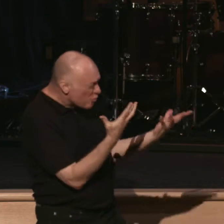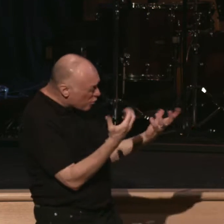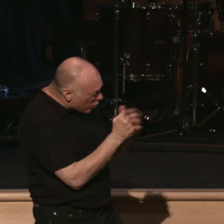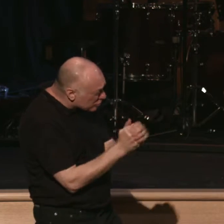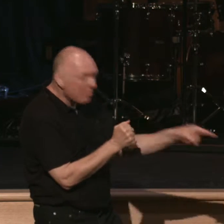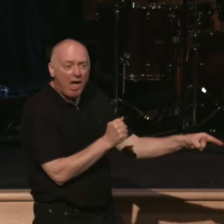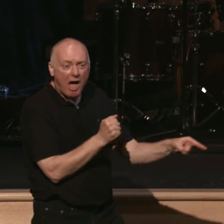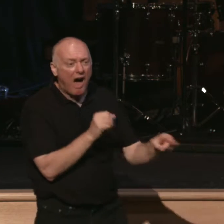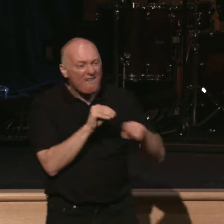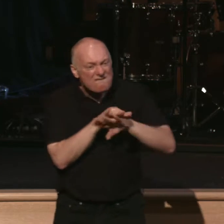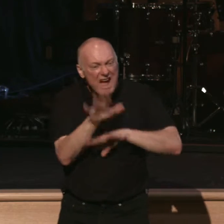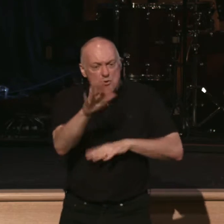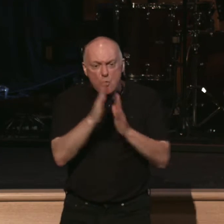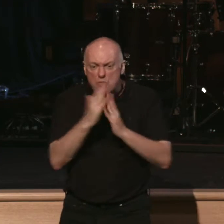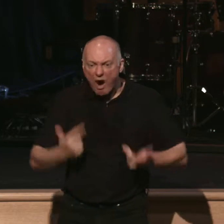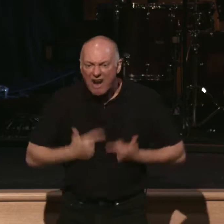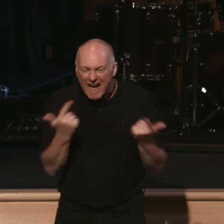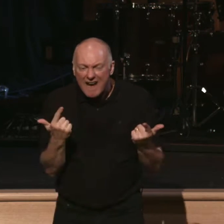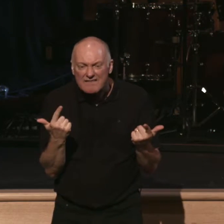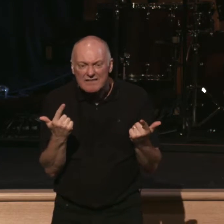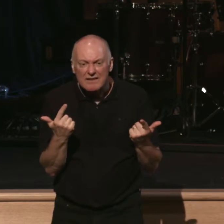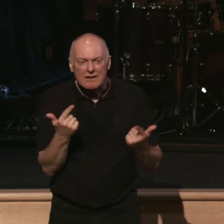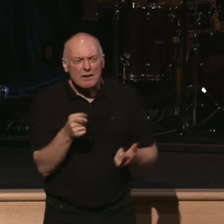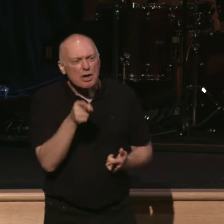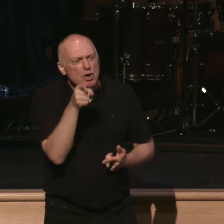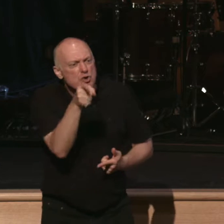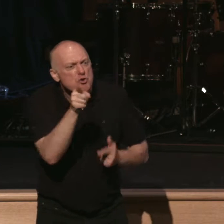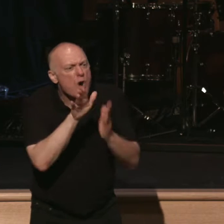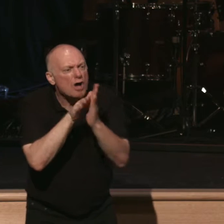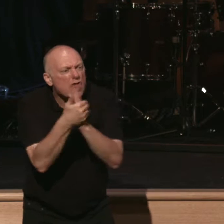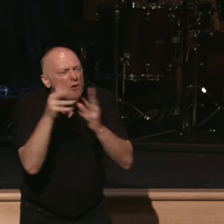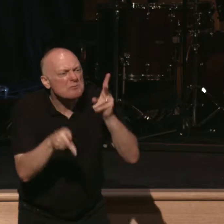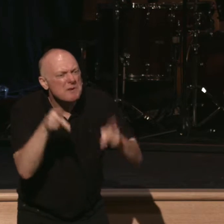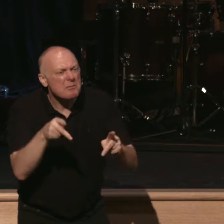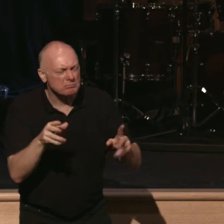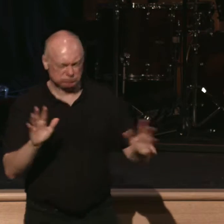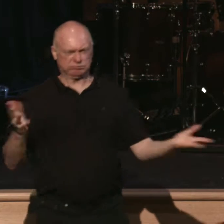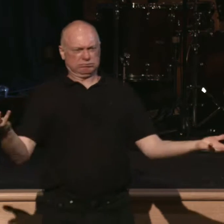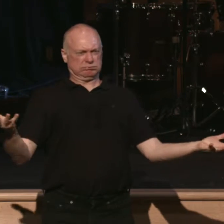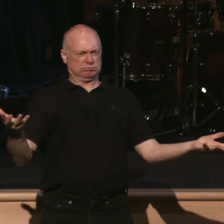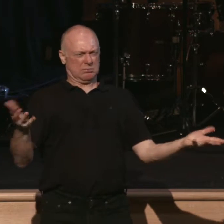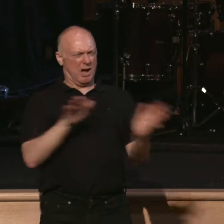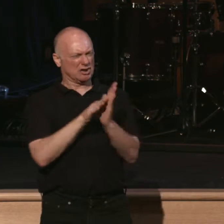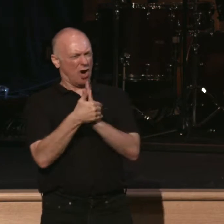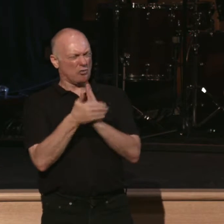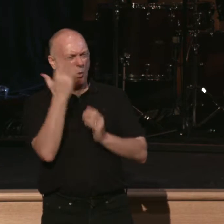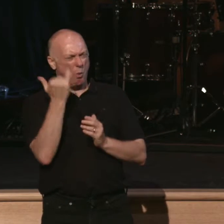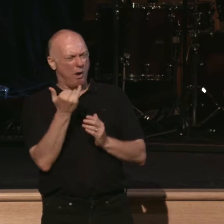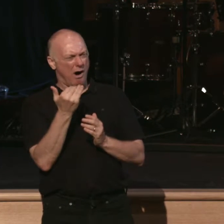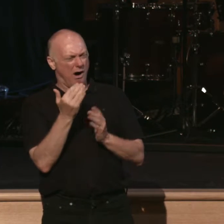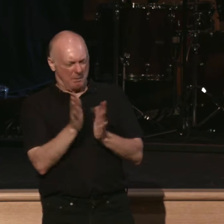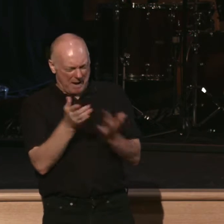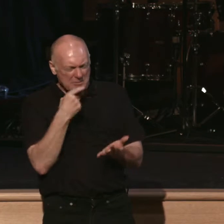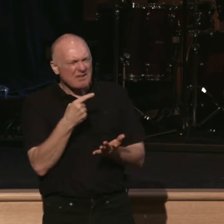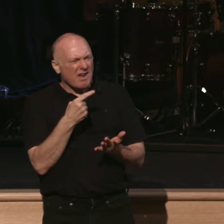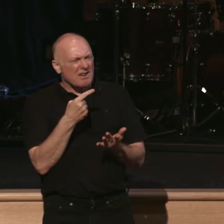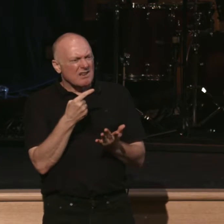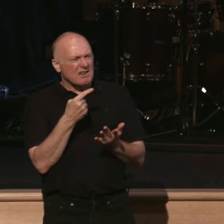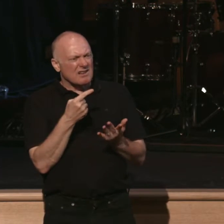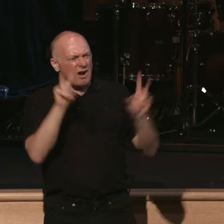look at verse 4. You adulterous people. Adulterous people. Why is he calling them adulterous people?